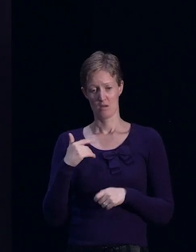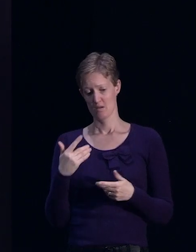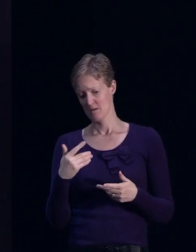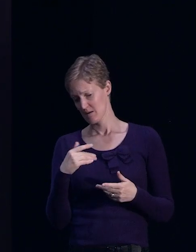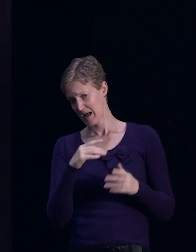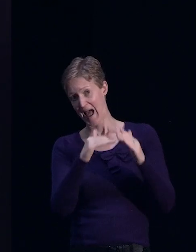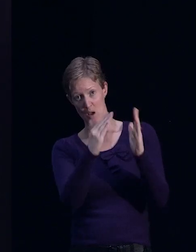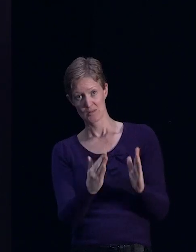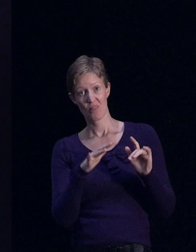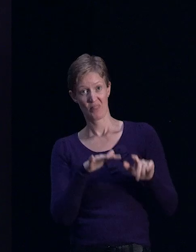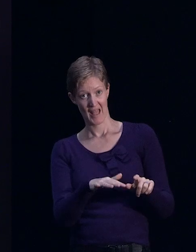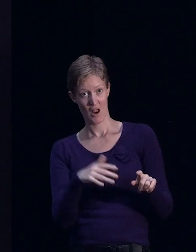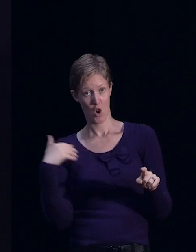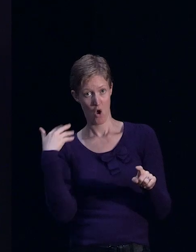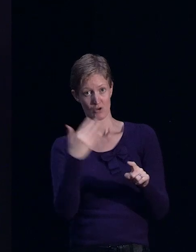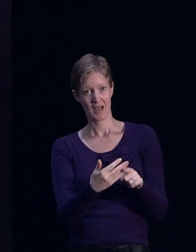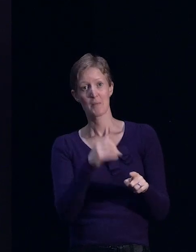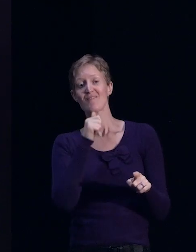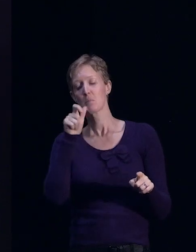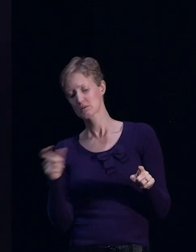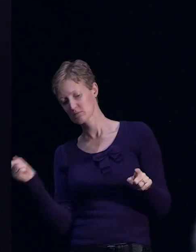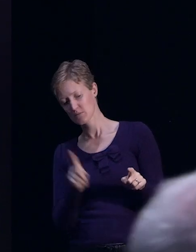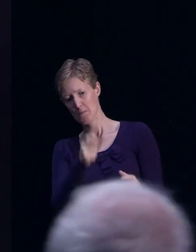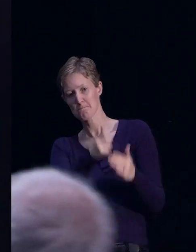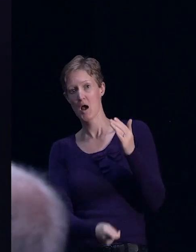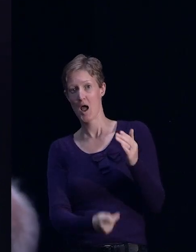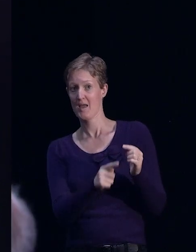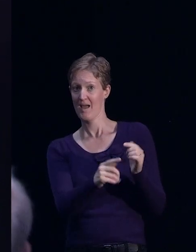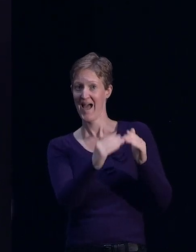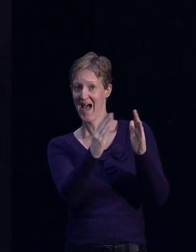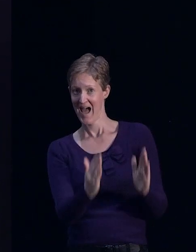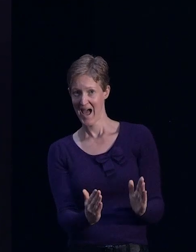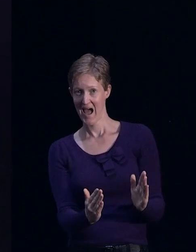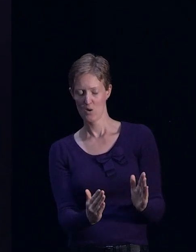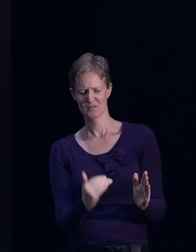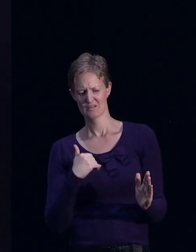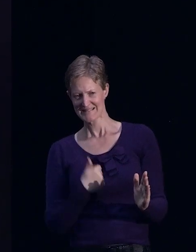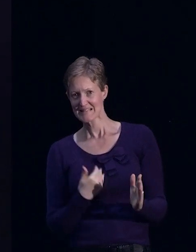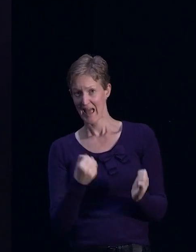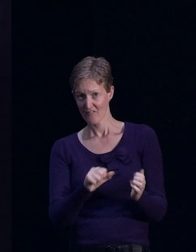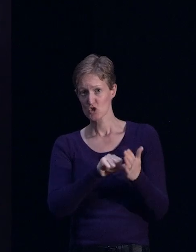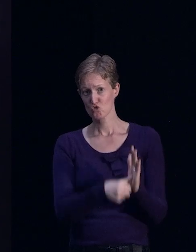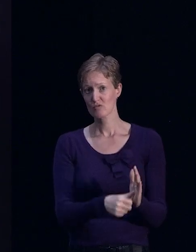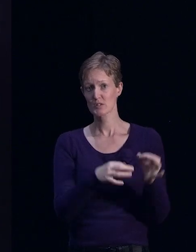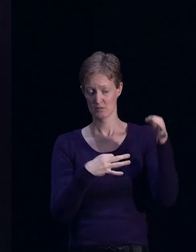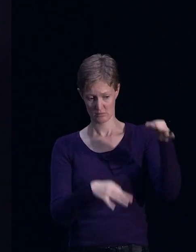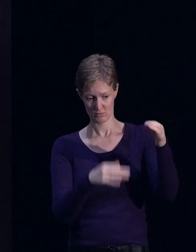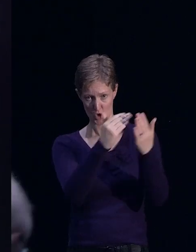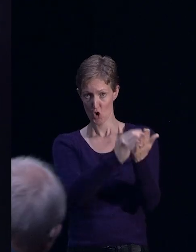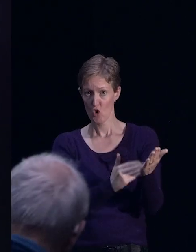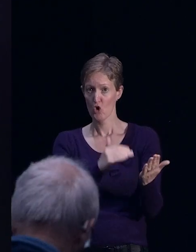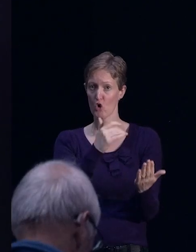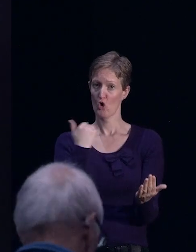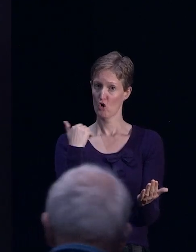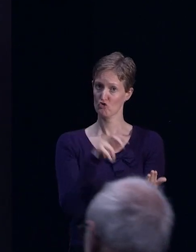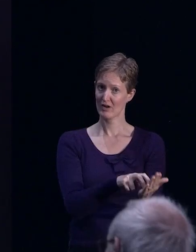dwellings where customers are buying those and they are reliant on an insurance contract, they need to understand what rights they are taking